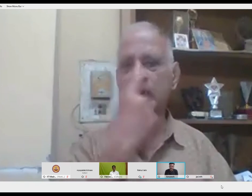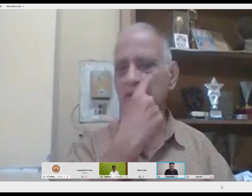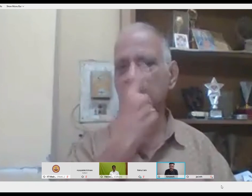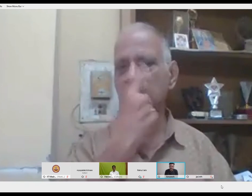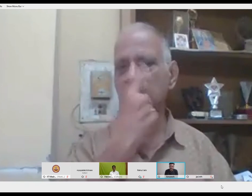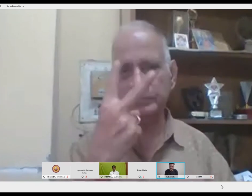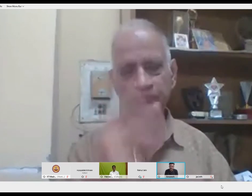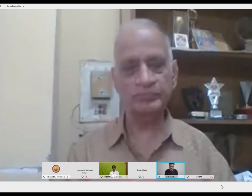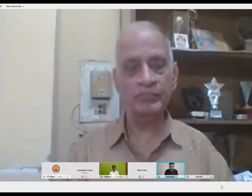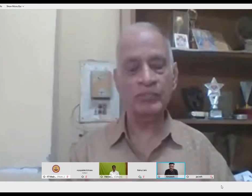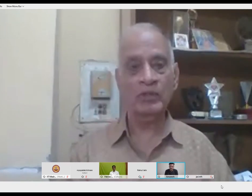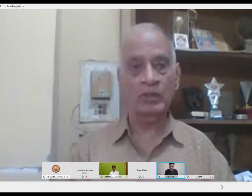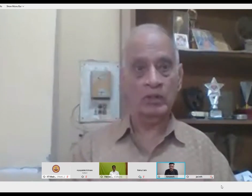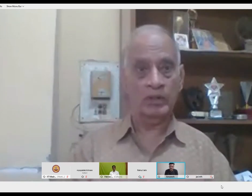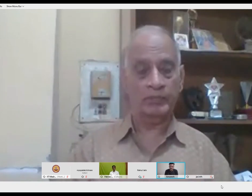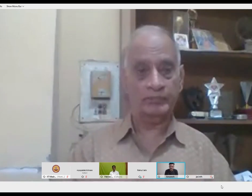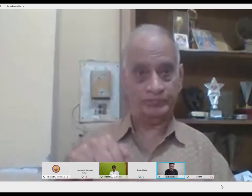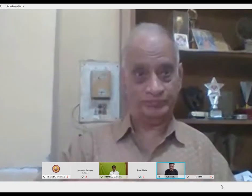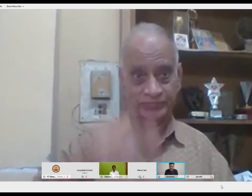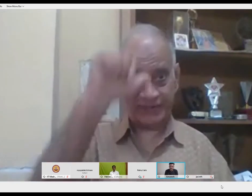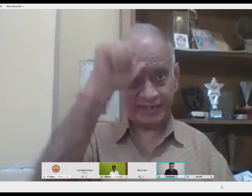they used four sets to pull me out.